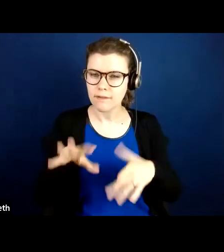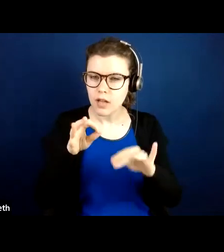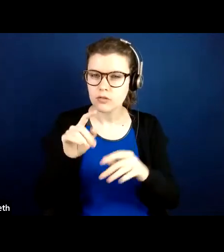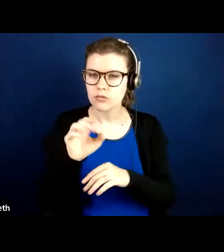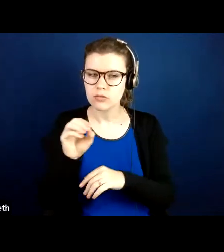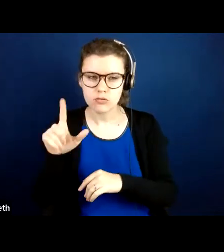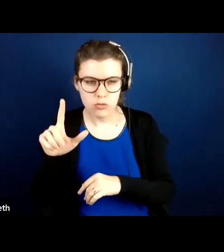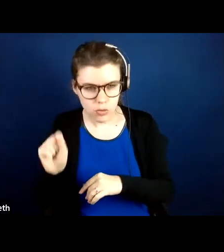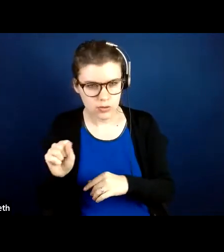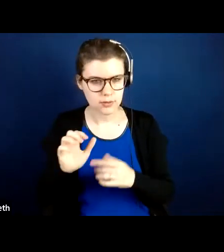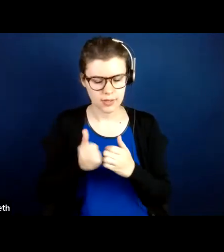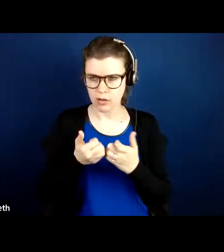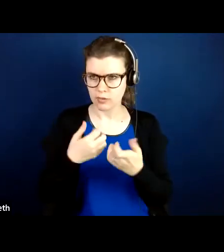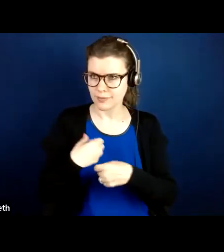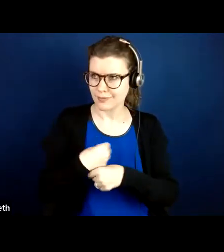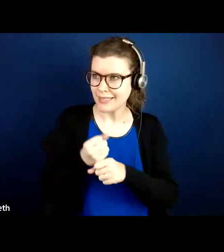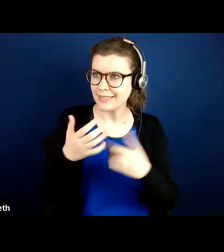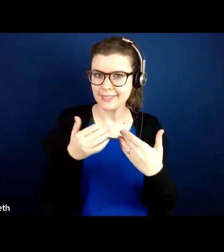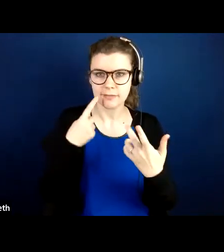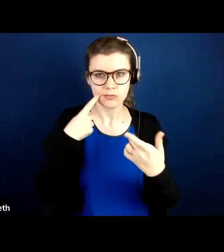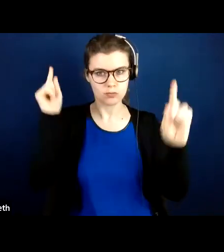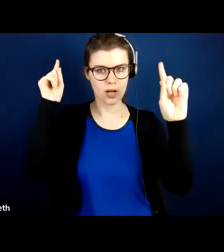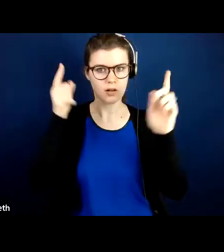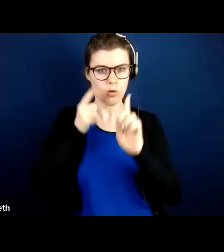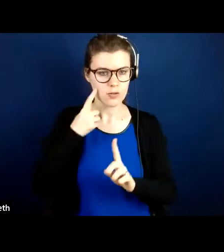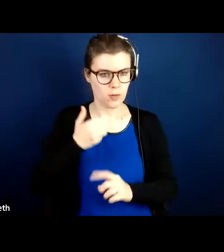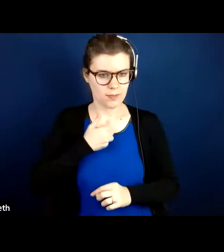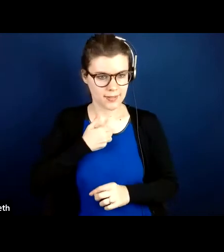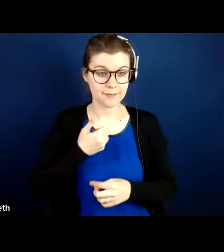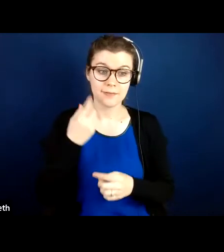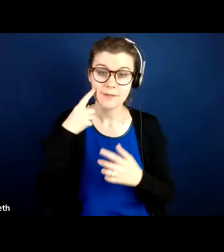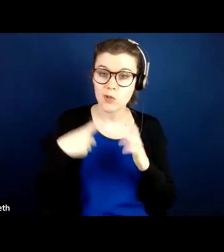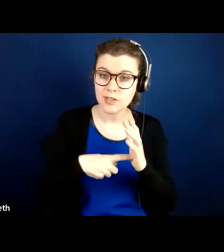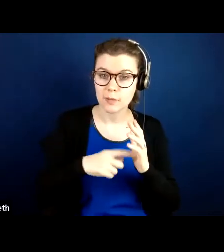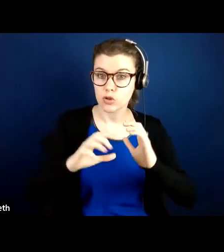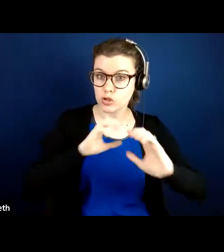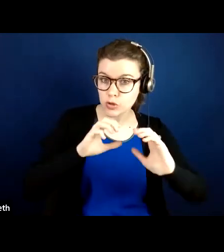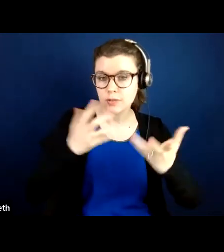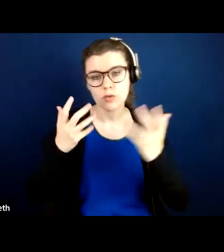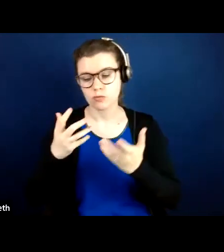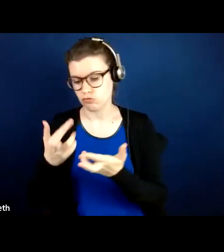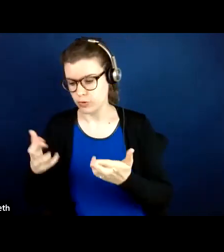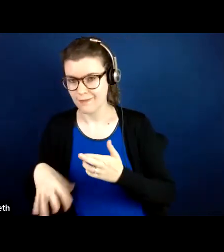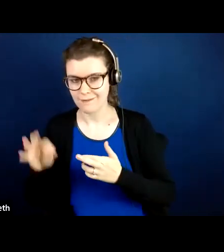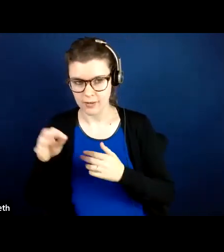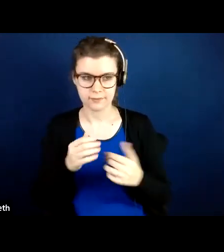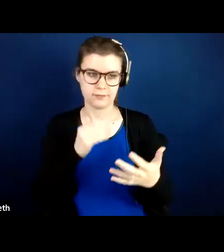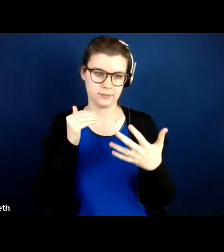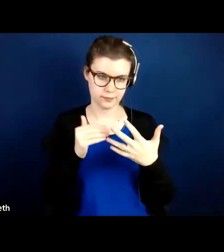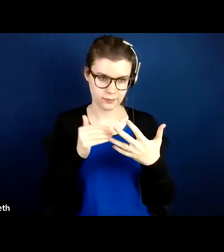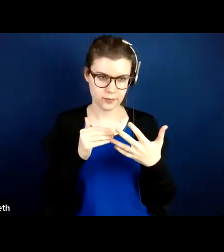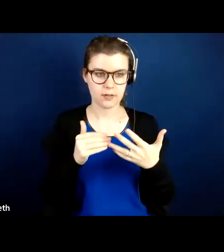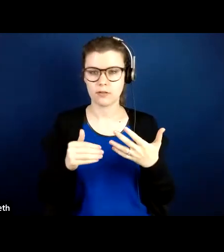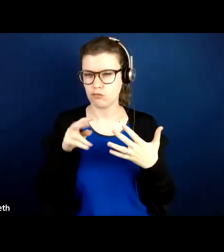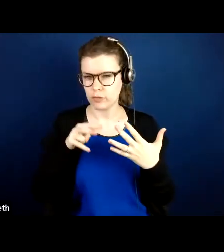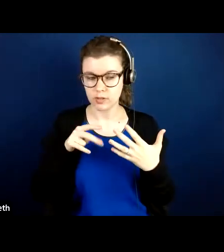finding important resources. They explore ways to improve their overall health by changing daily habits. They practice self advocacy